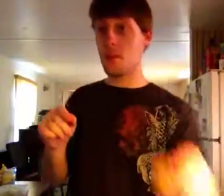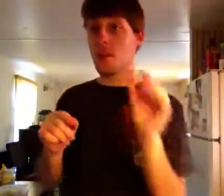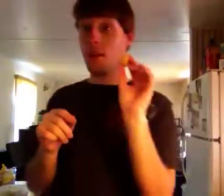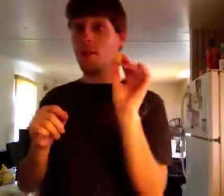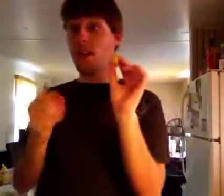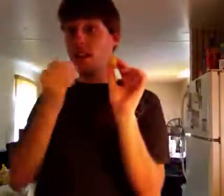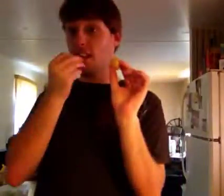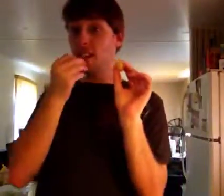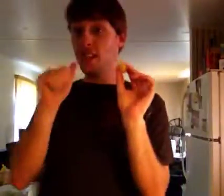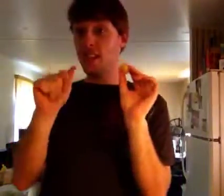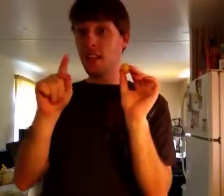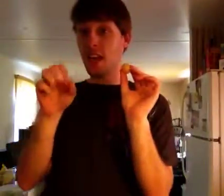Come here,